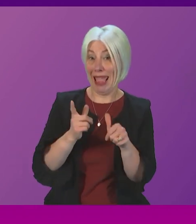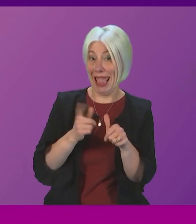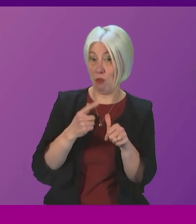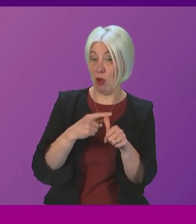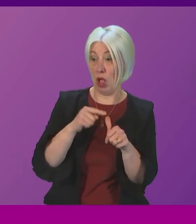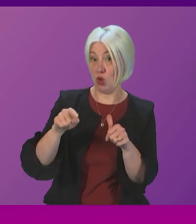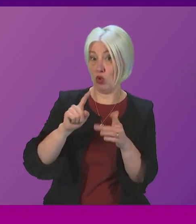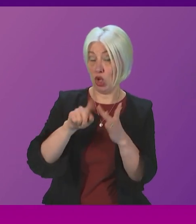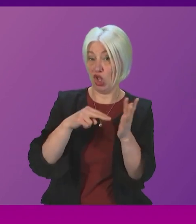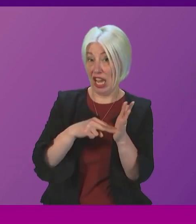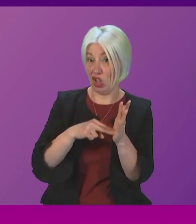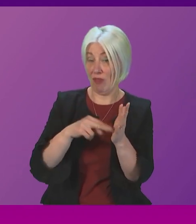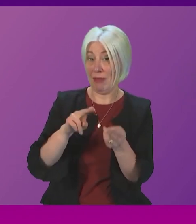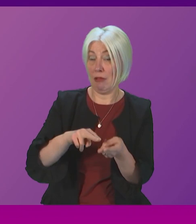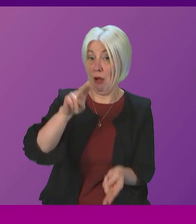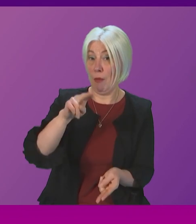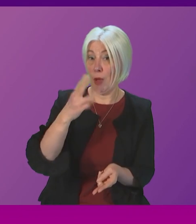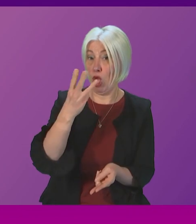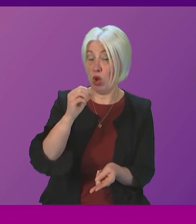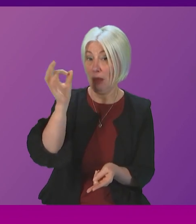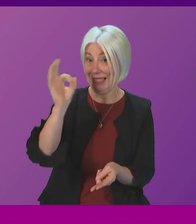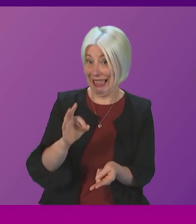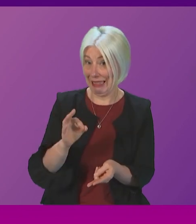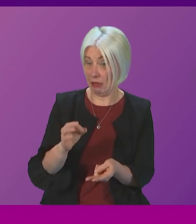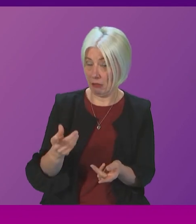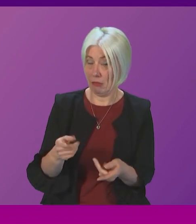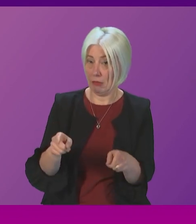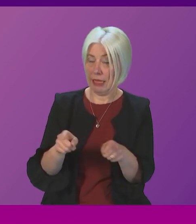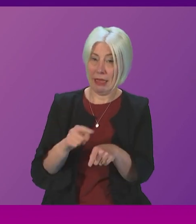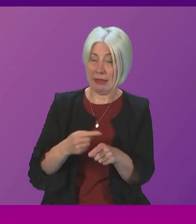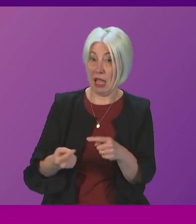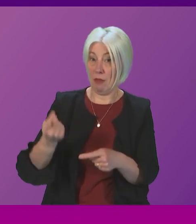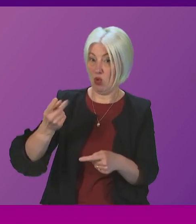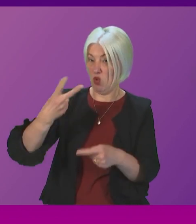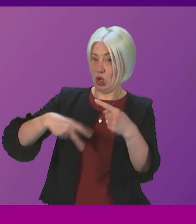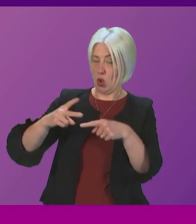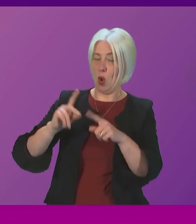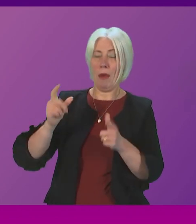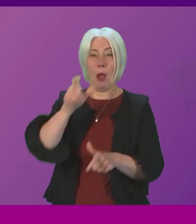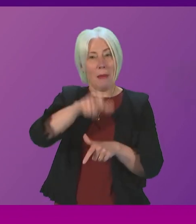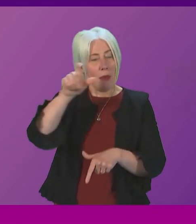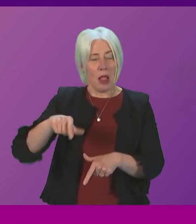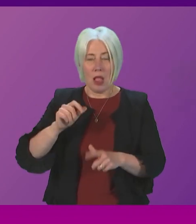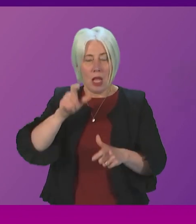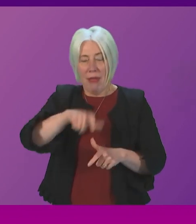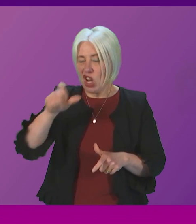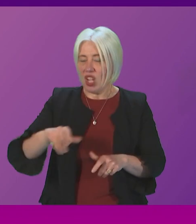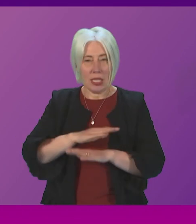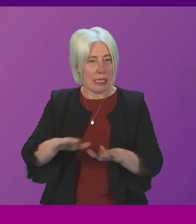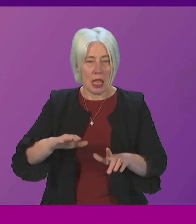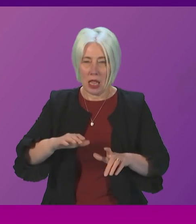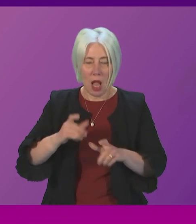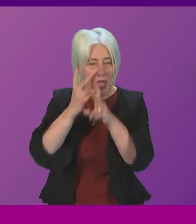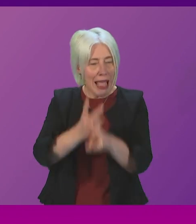an increase of 30% compared with the same period the year before patients are clearly still not receiving the care